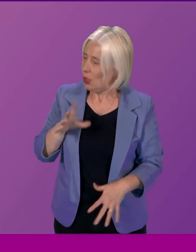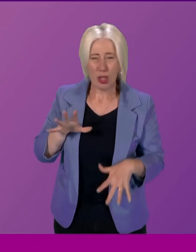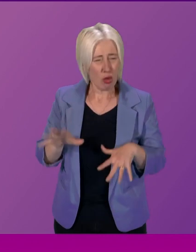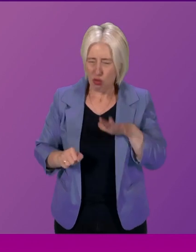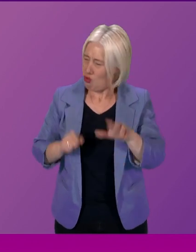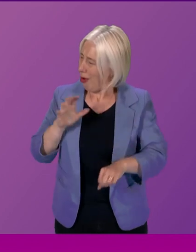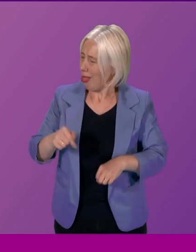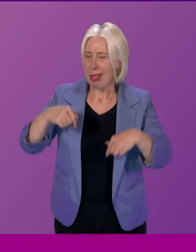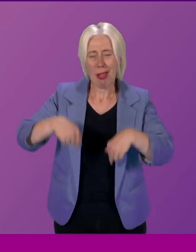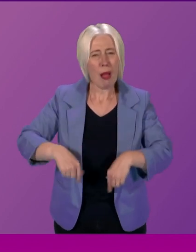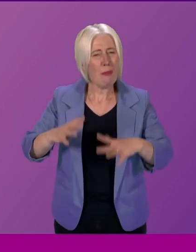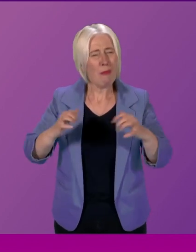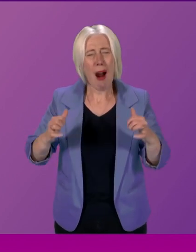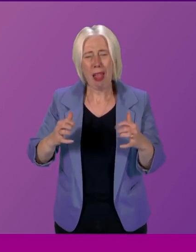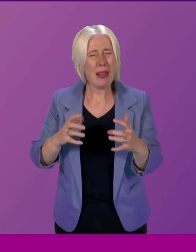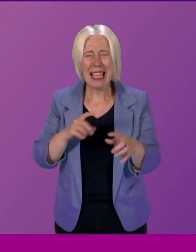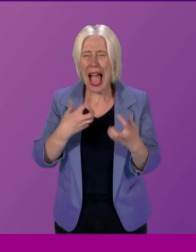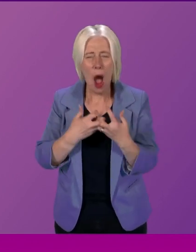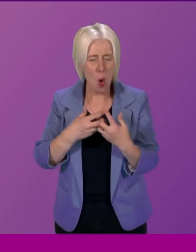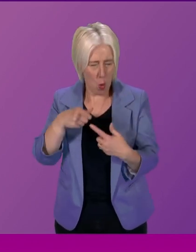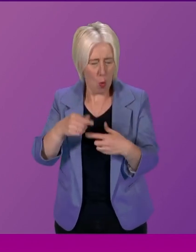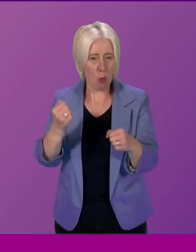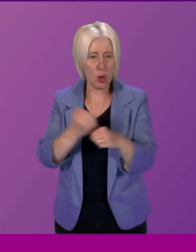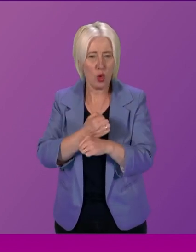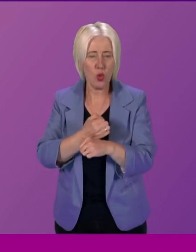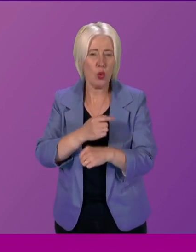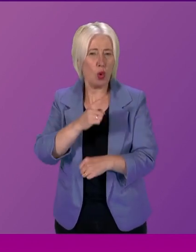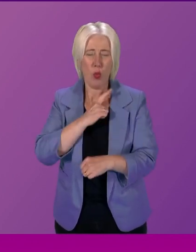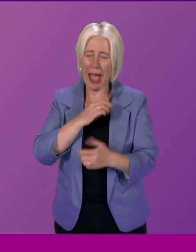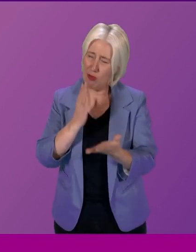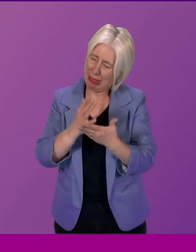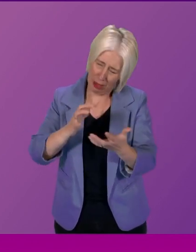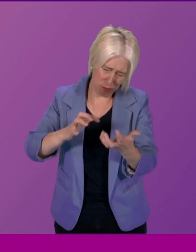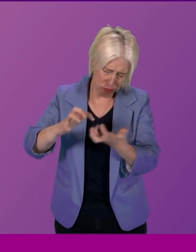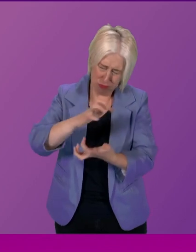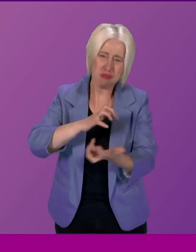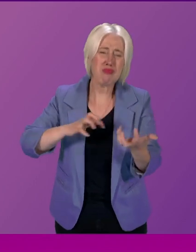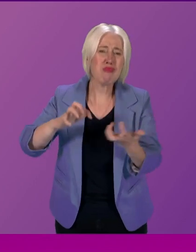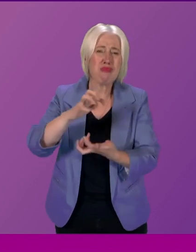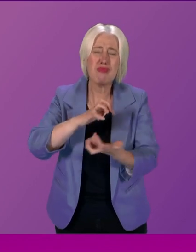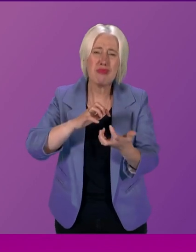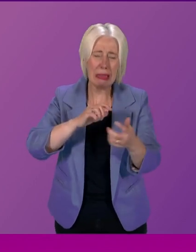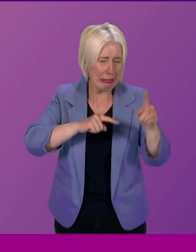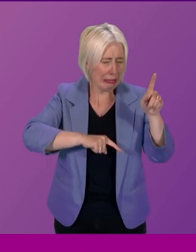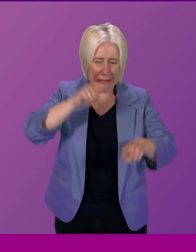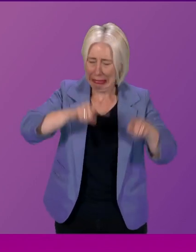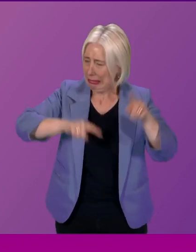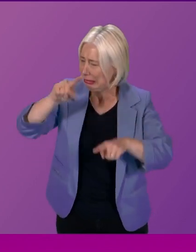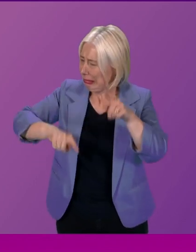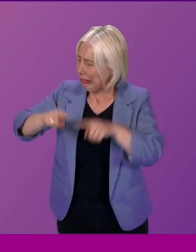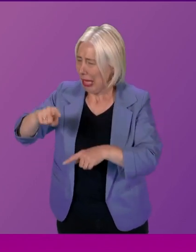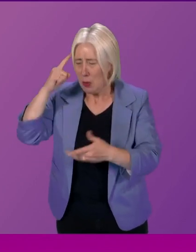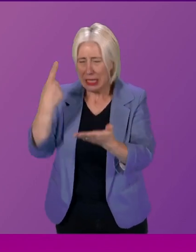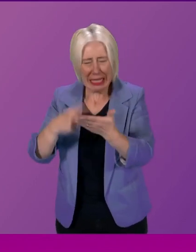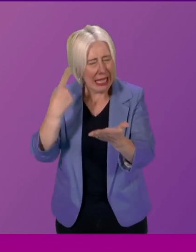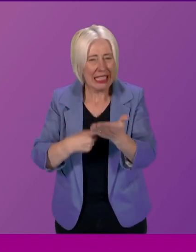Parliament. And part of that is for good reasons, because of the complexity and the multiple variables where decisions